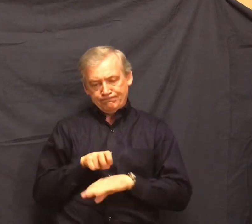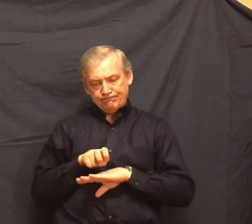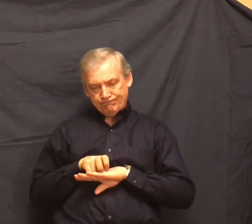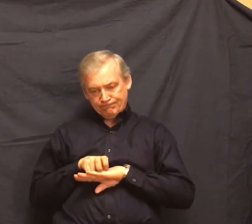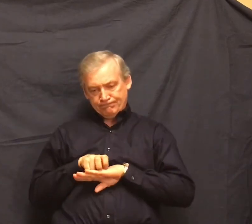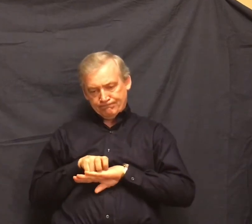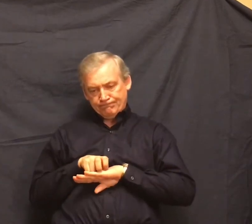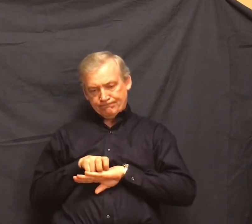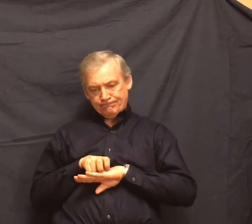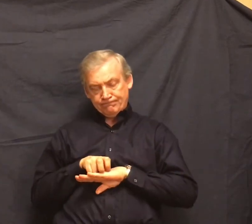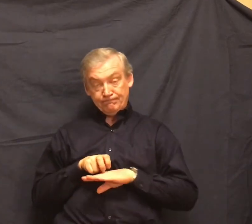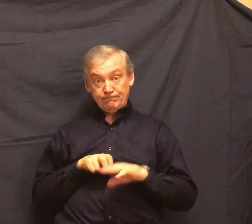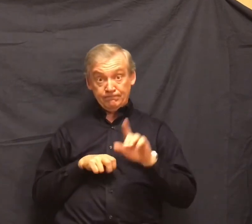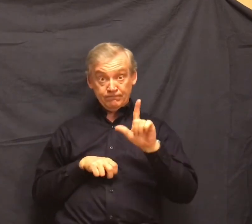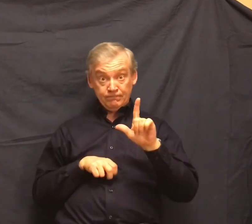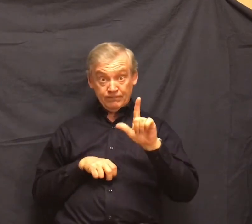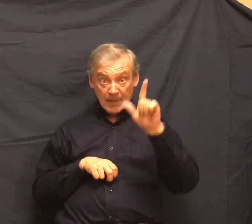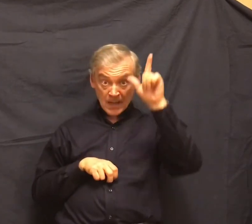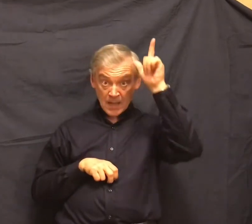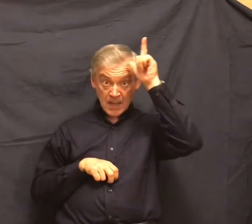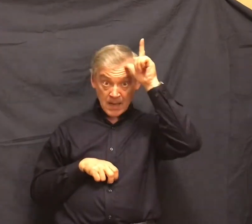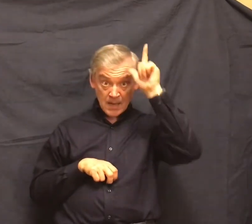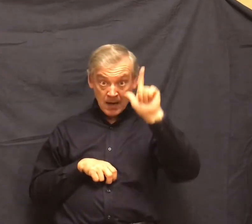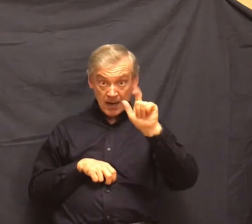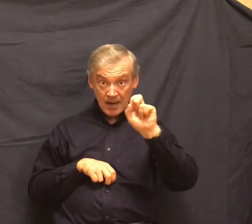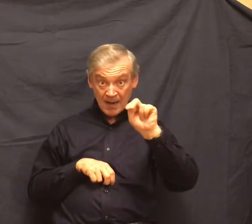Lenny, who had been watching, imitated George exactly.